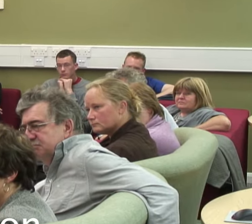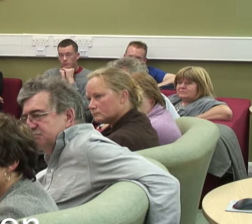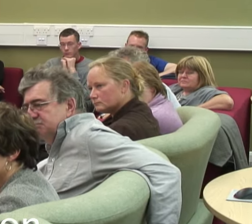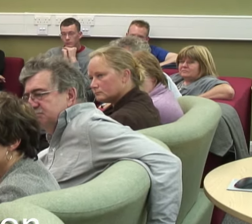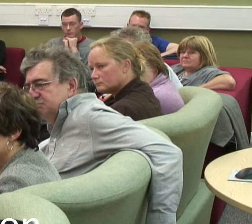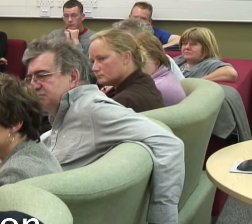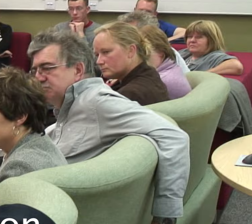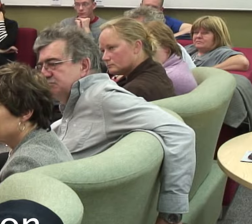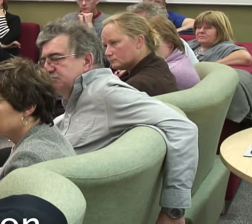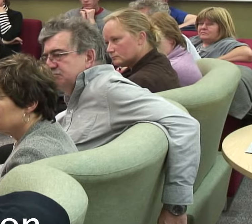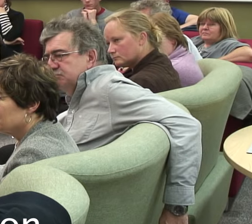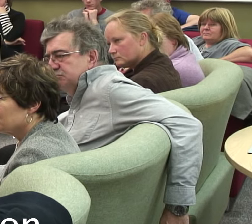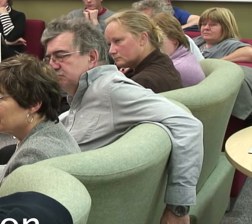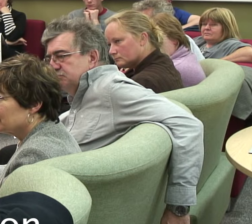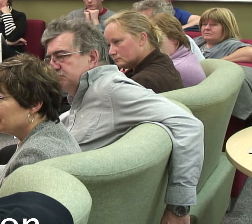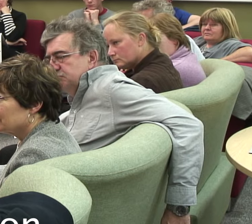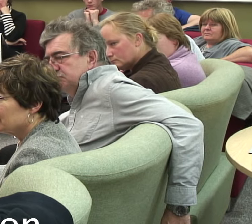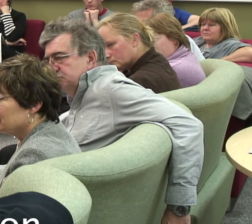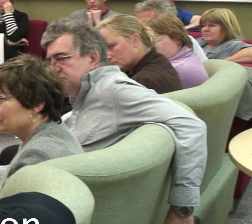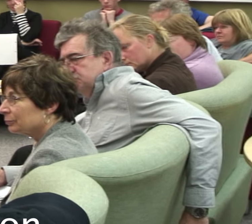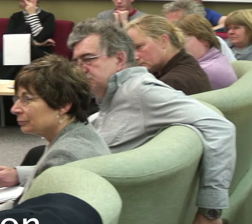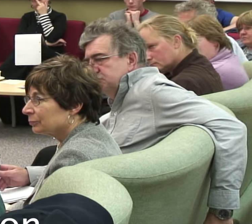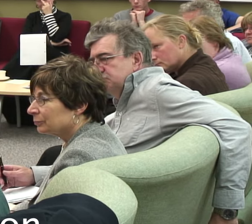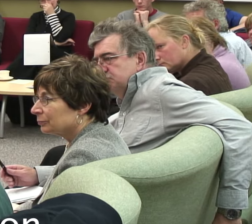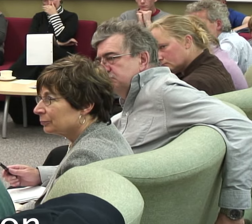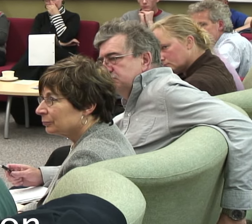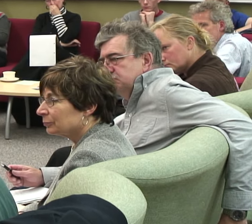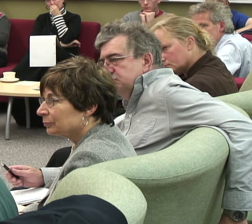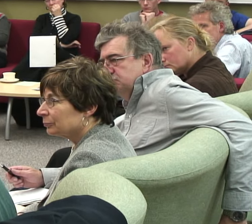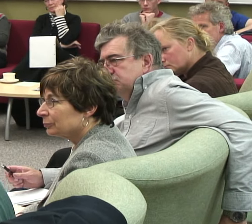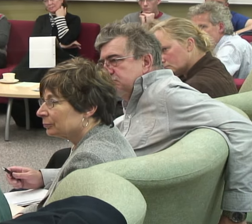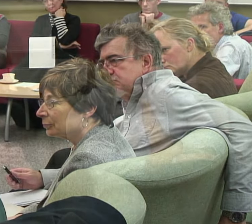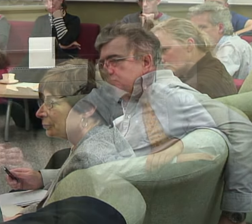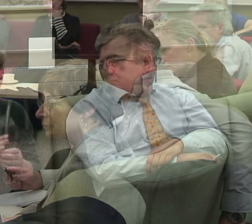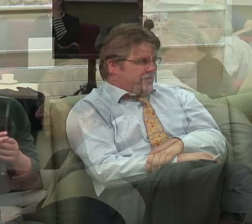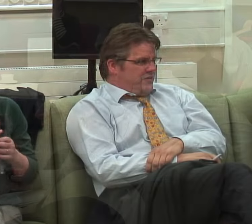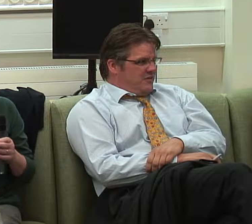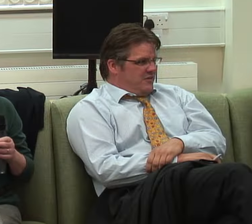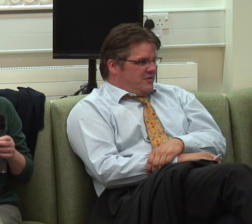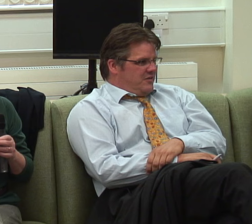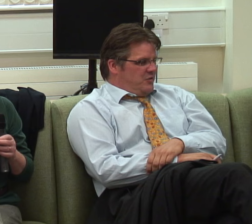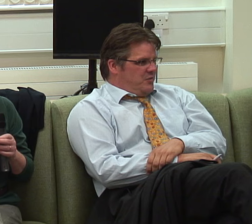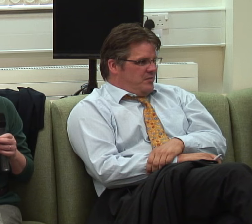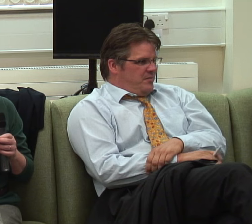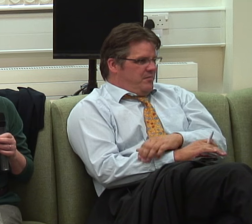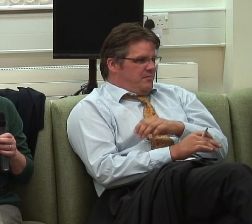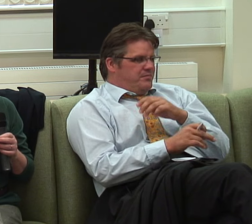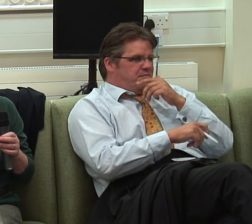I'm Christine McPherson and I'm actually an approved social worker which means that